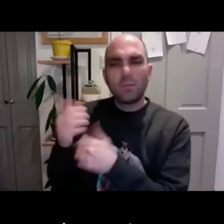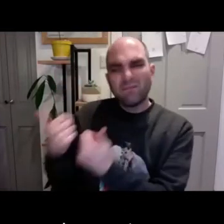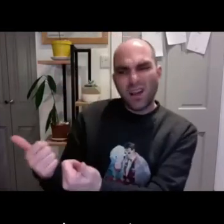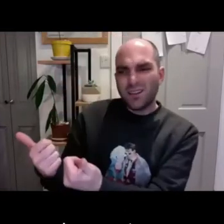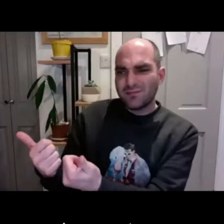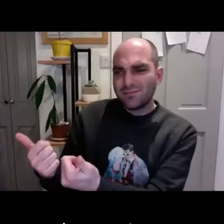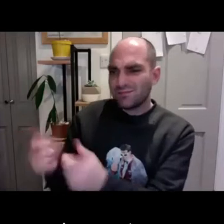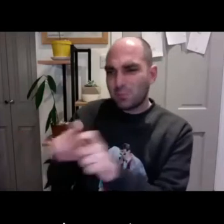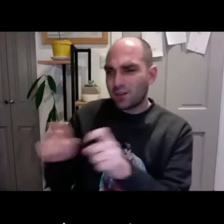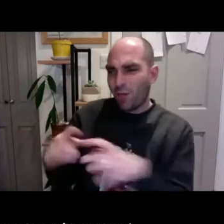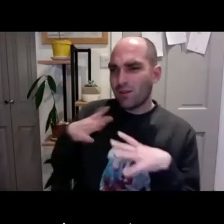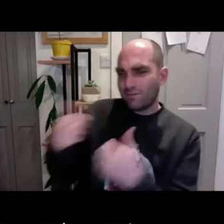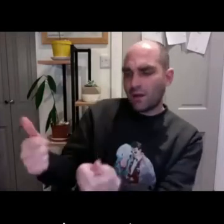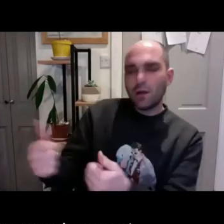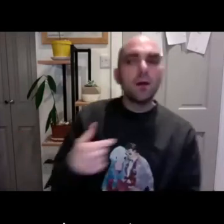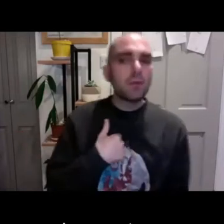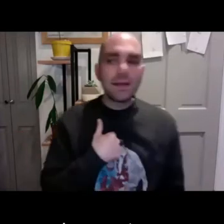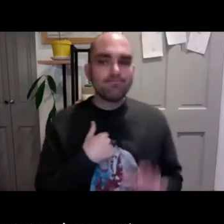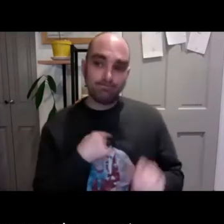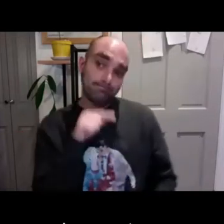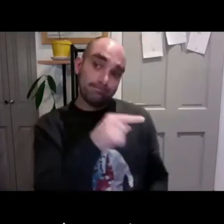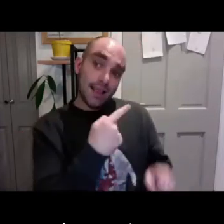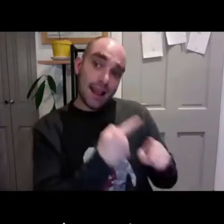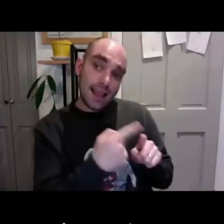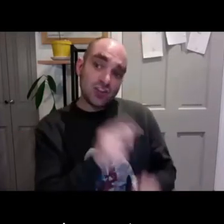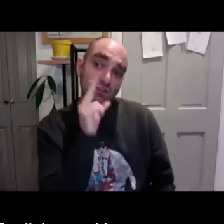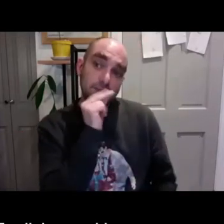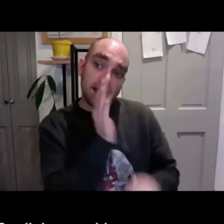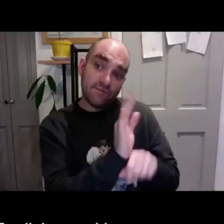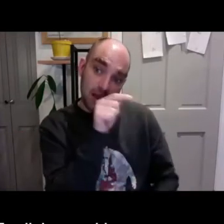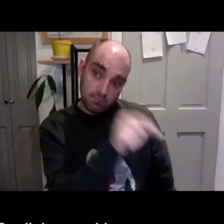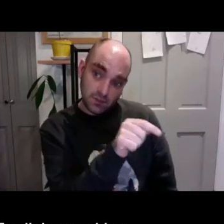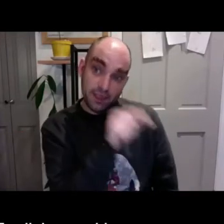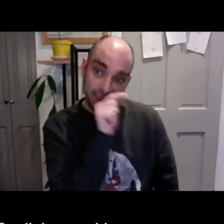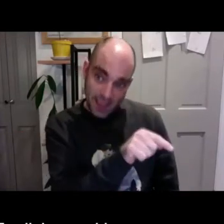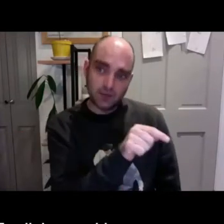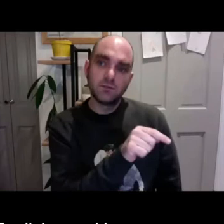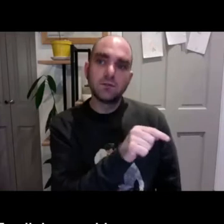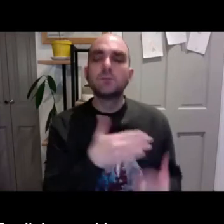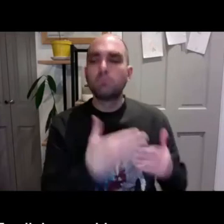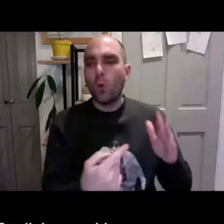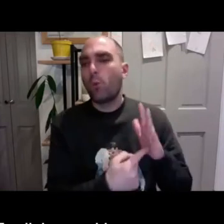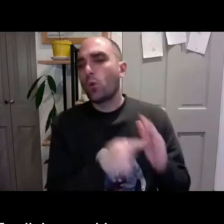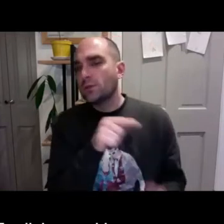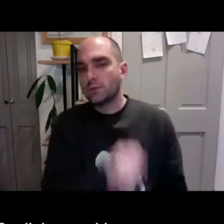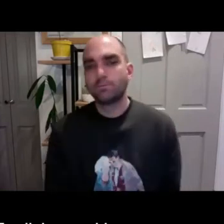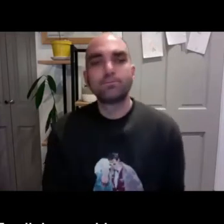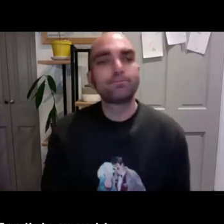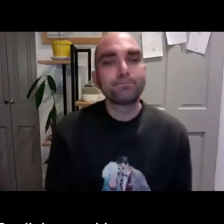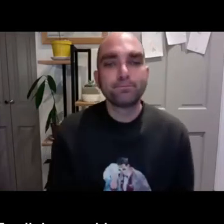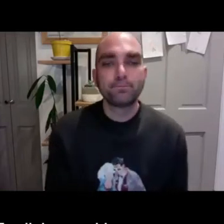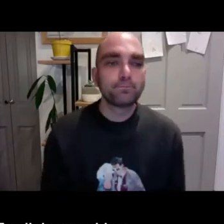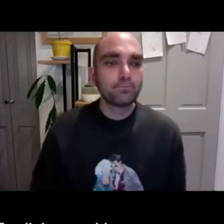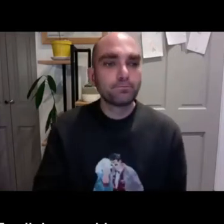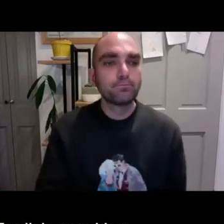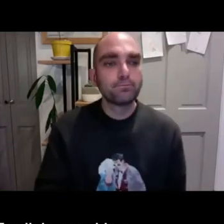Because with foreign films, people accept it, you know, they know the subtitles are already going to be there. But for an English speaking film, that is where